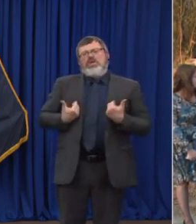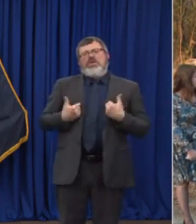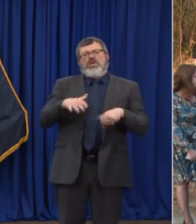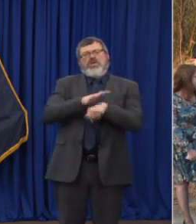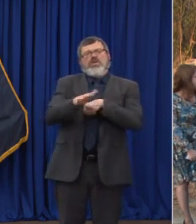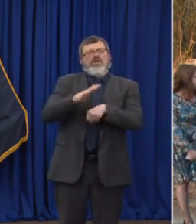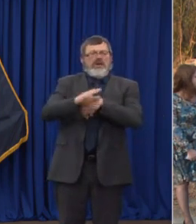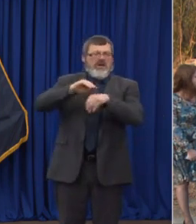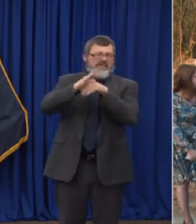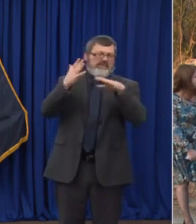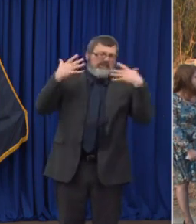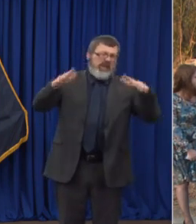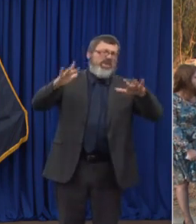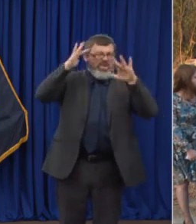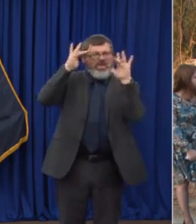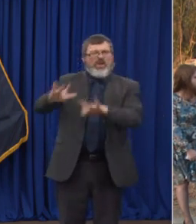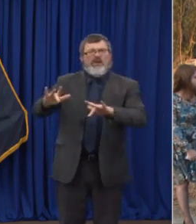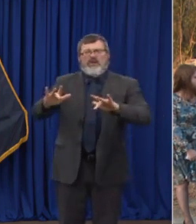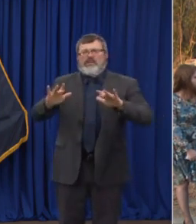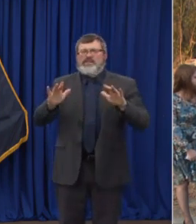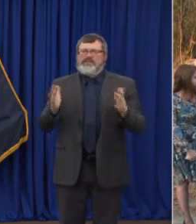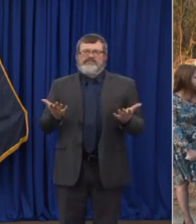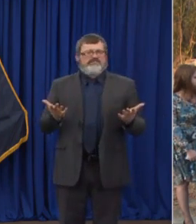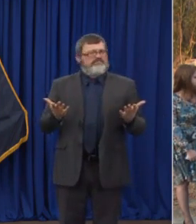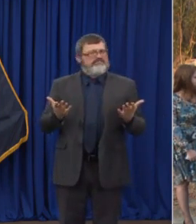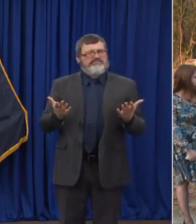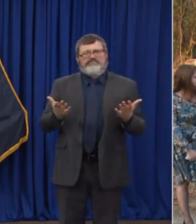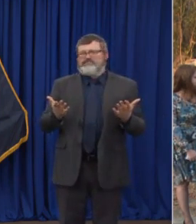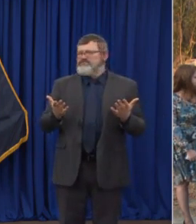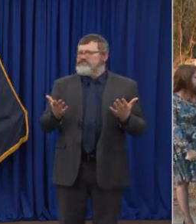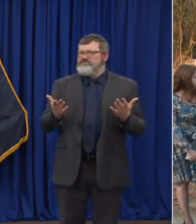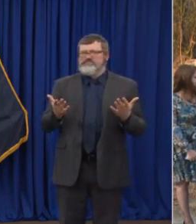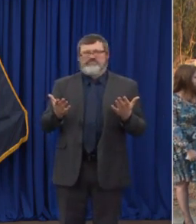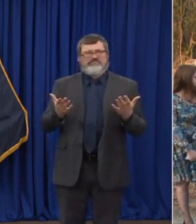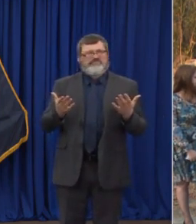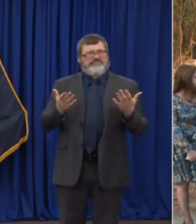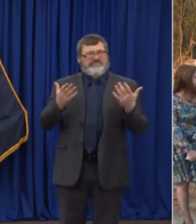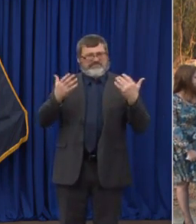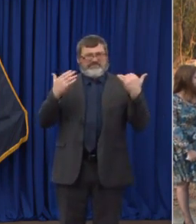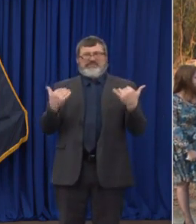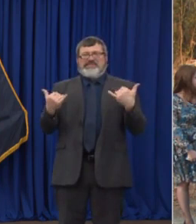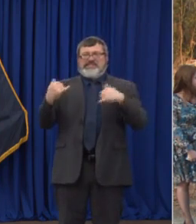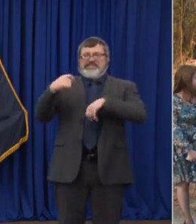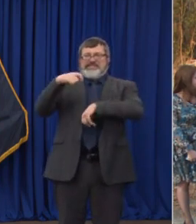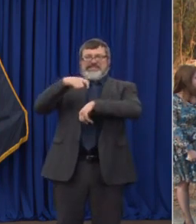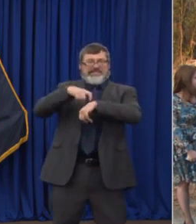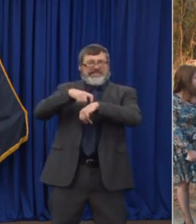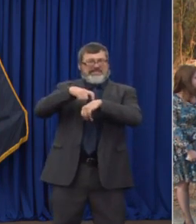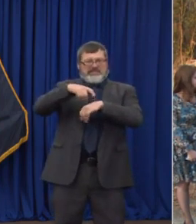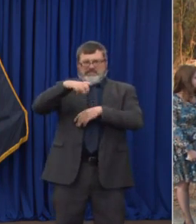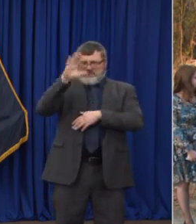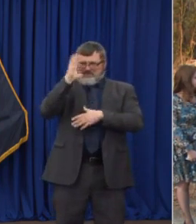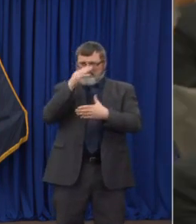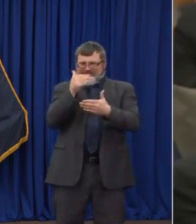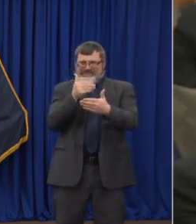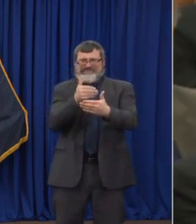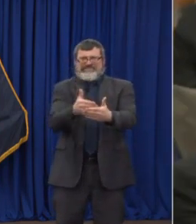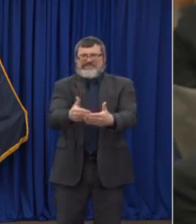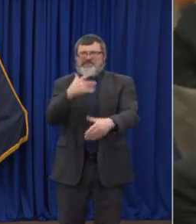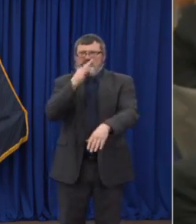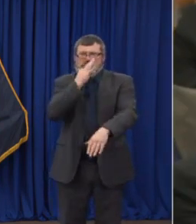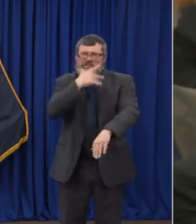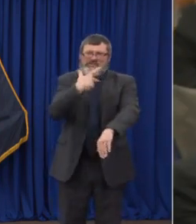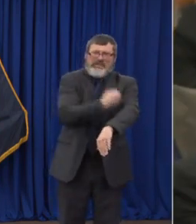the time of year that we're in. We know that a vaccine is on the way, but we just really can't take our foot off the pedal. We've got to stay vigilant.